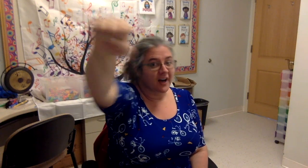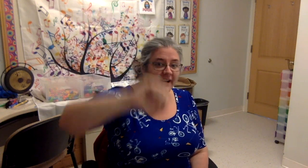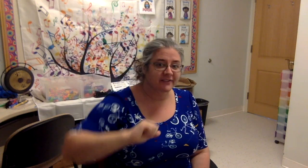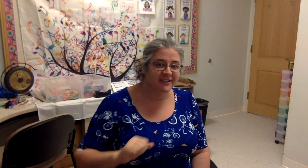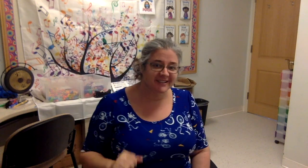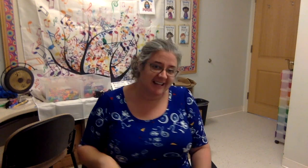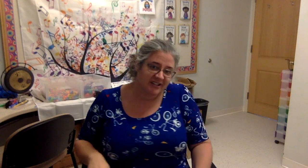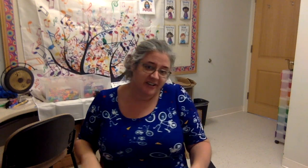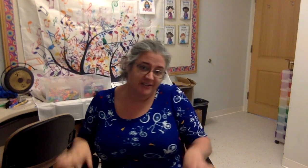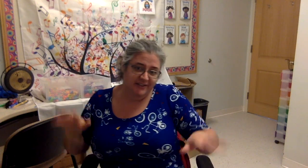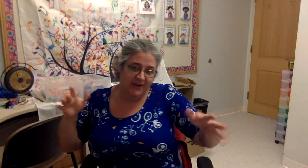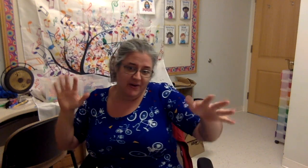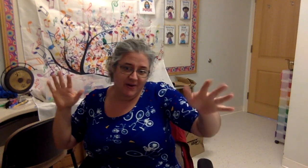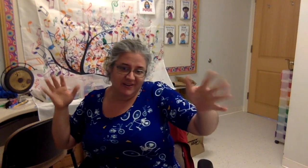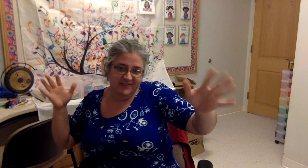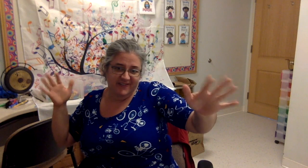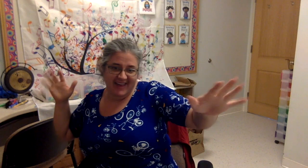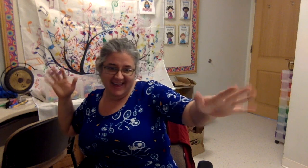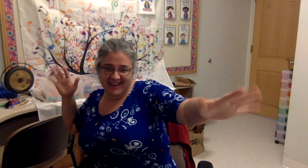Dude! Conversational soul fash!